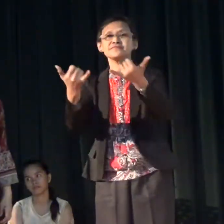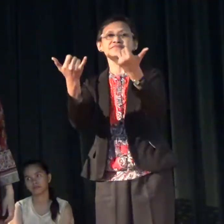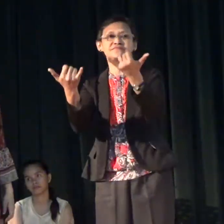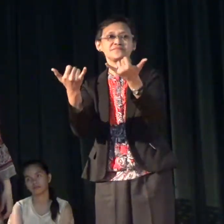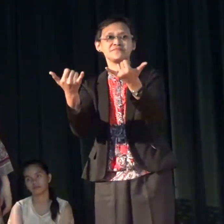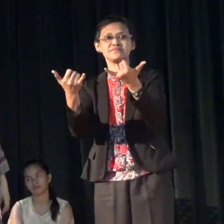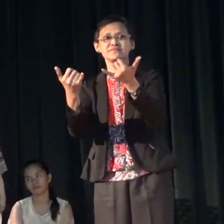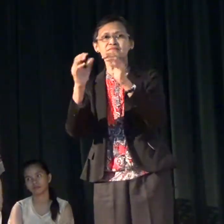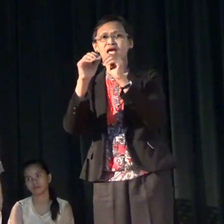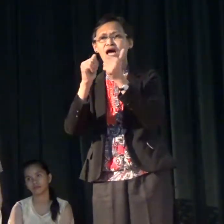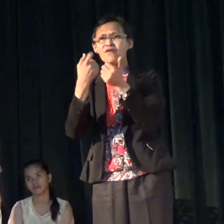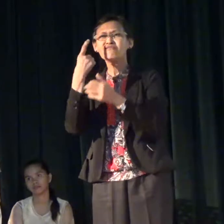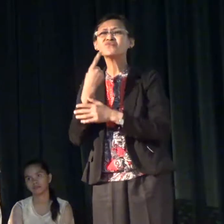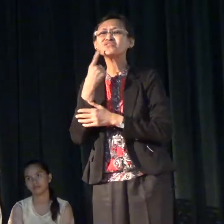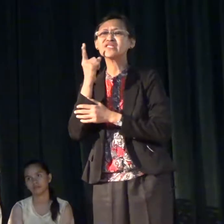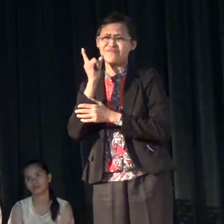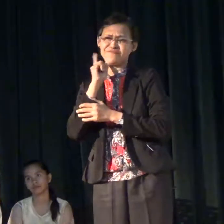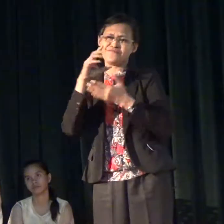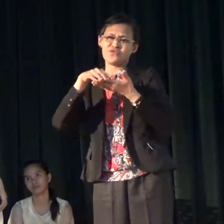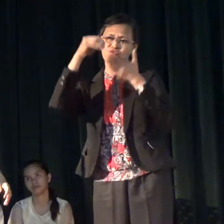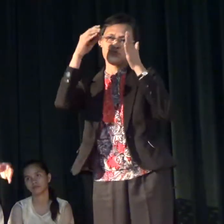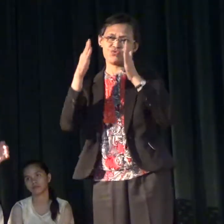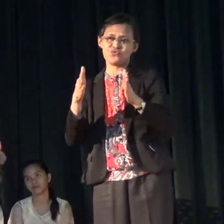how is it for deaf learners?